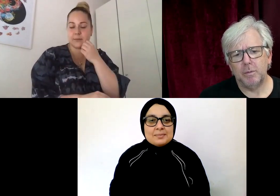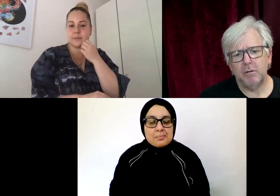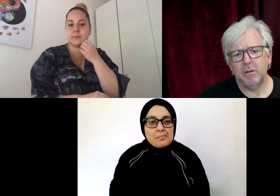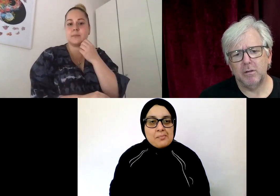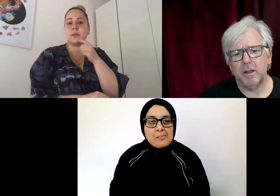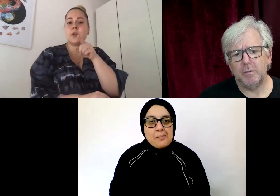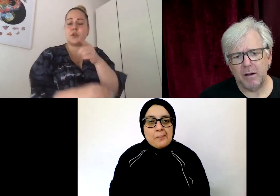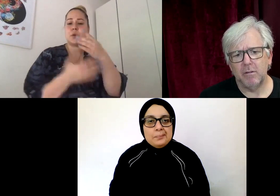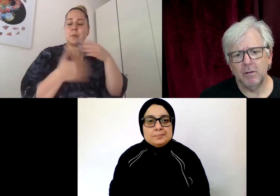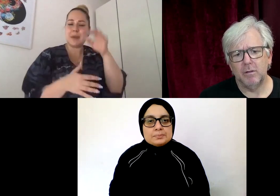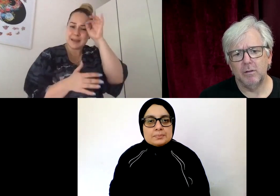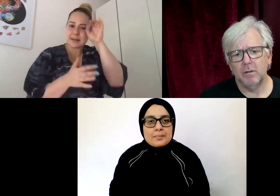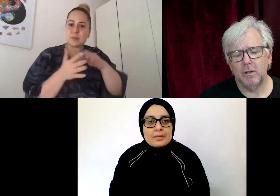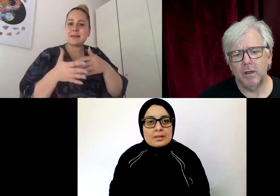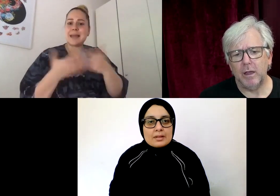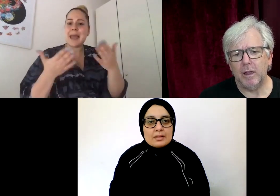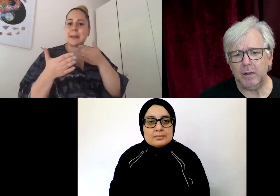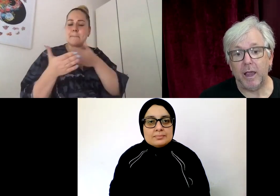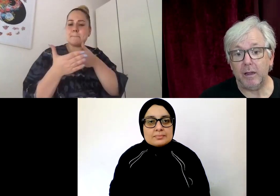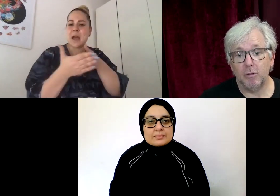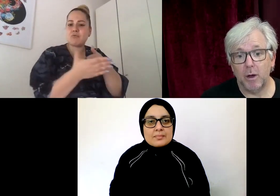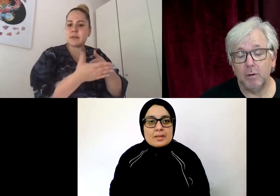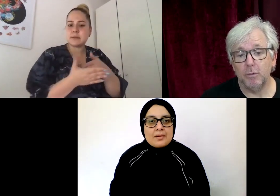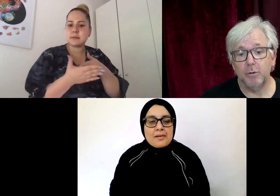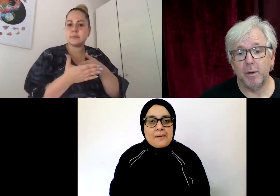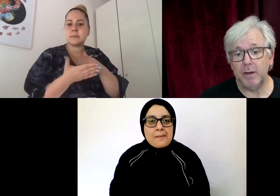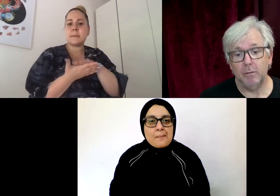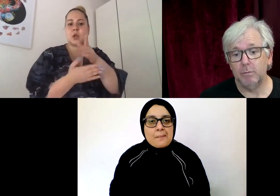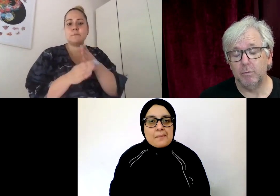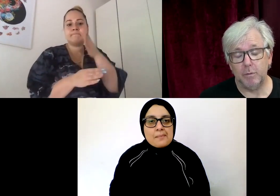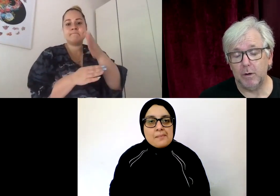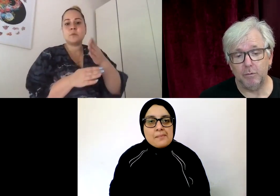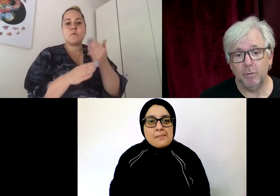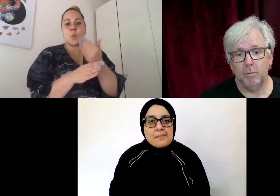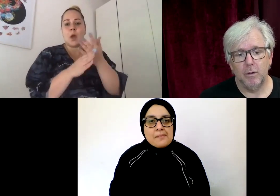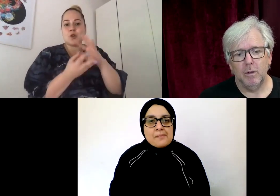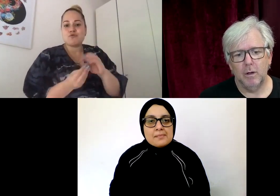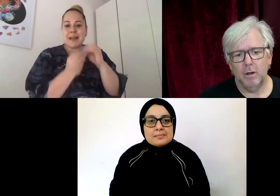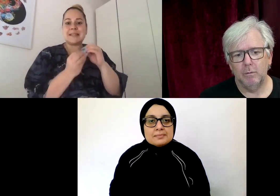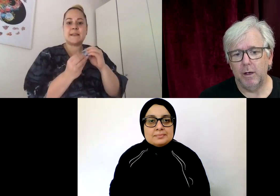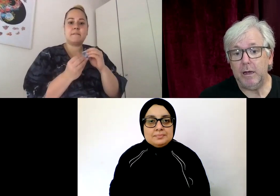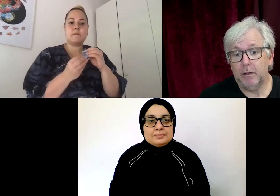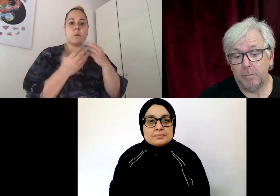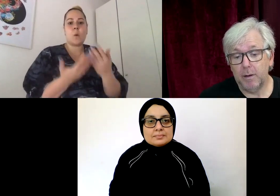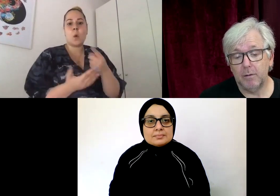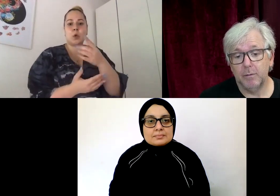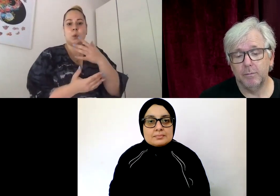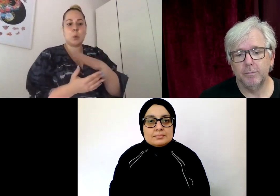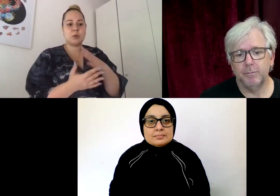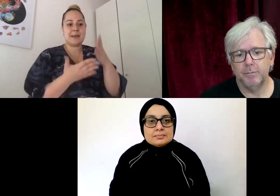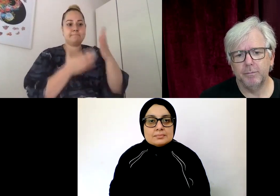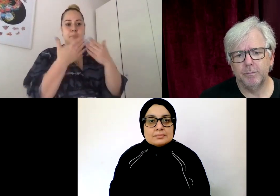experienced any barriers barriers in getting to where you want to be now, you know, from any aspect?